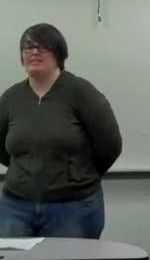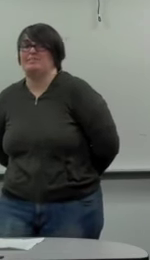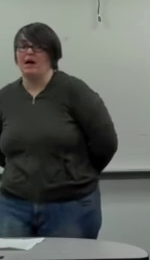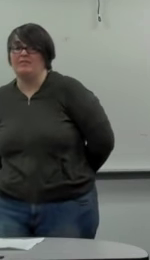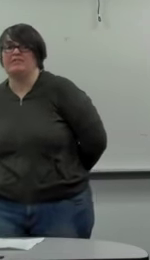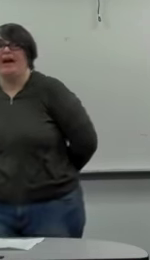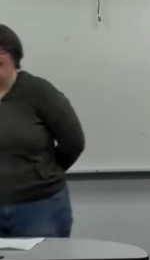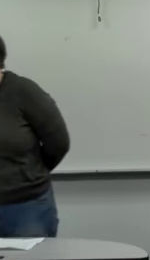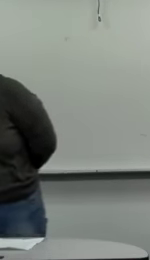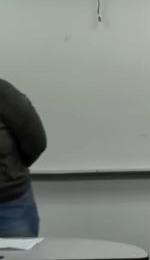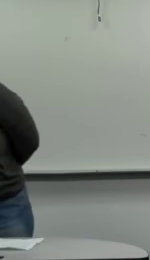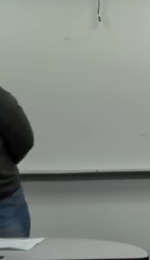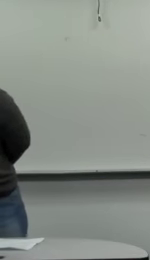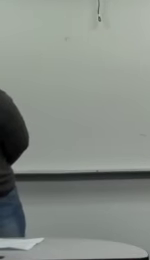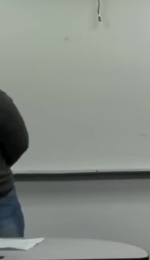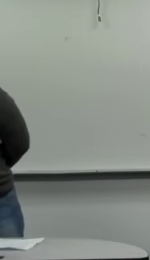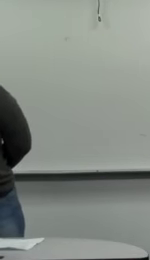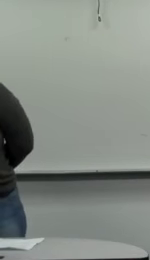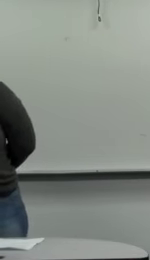Toxoplasm loves cats.